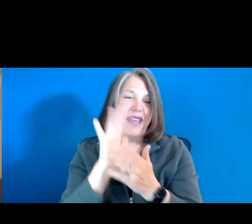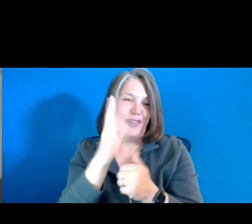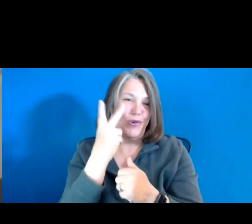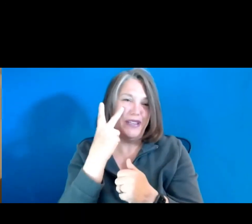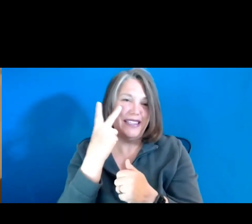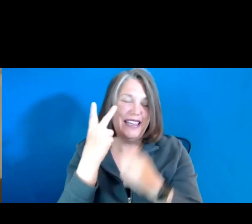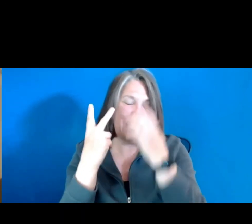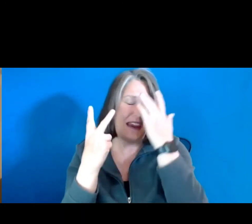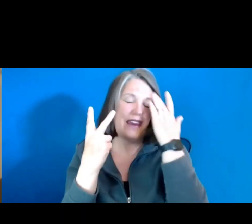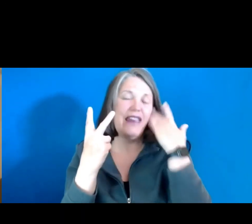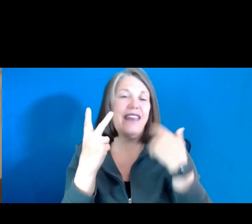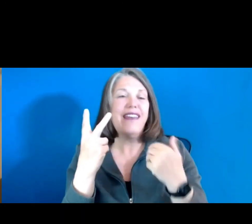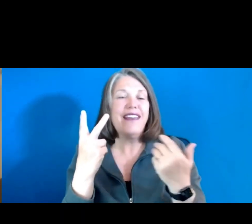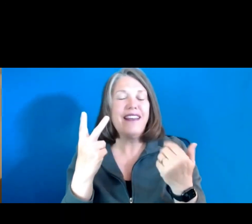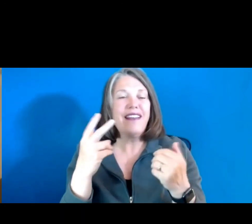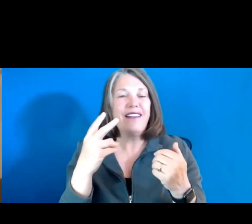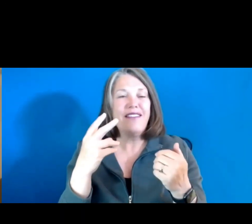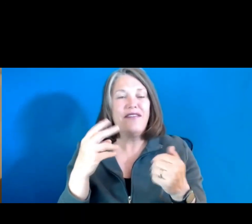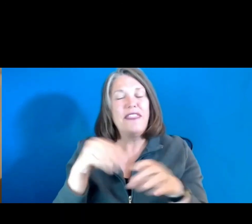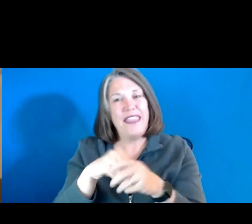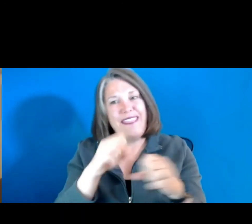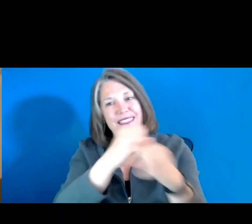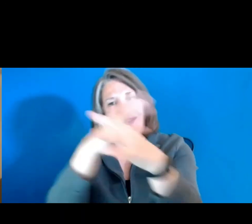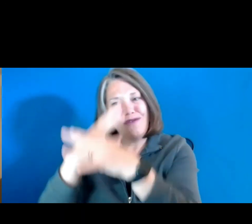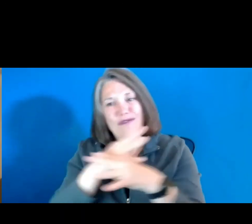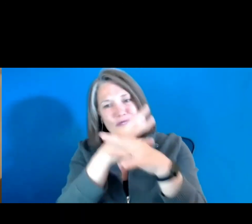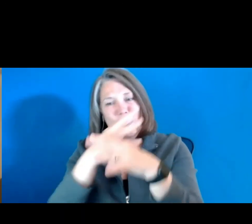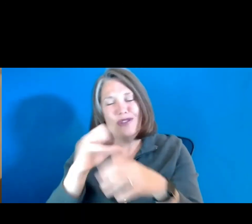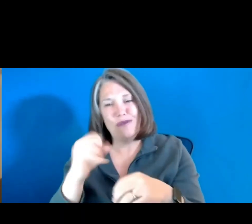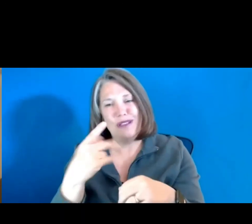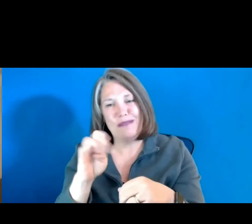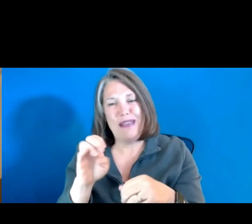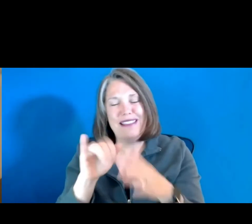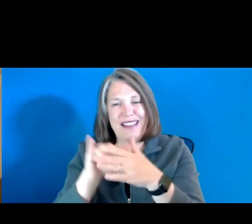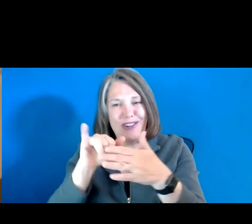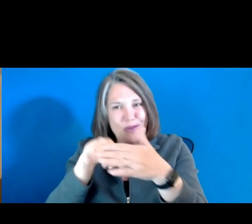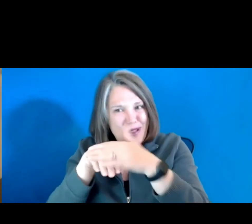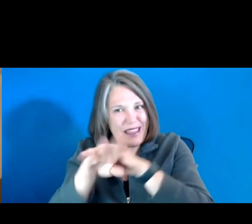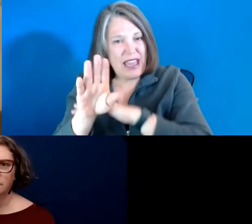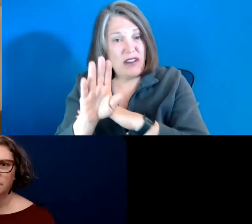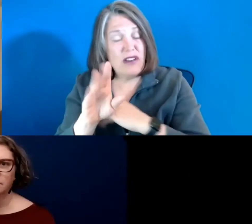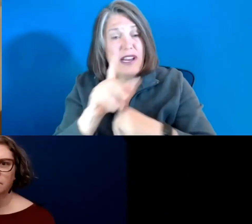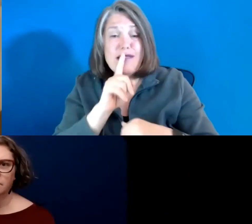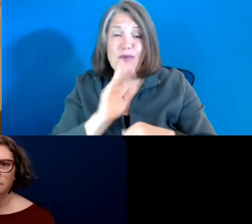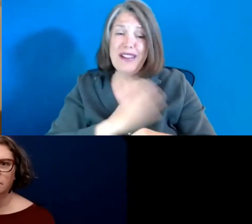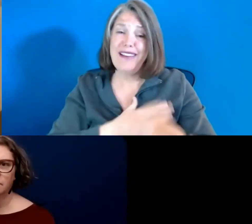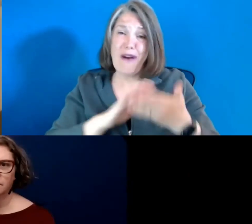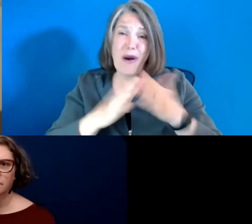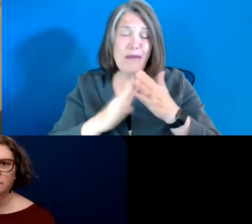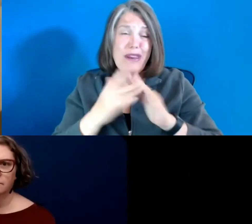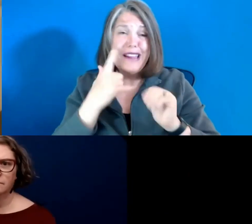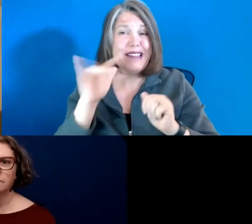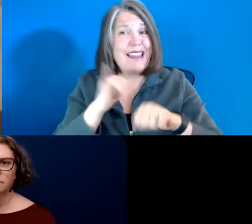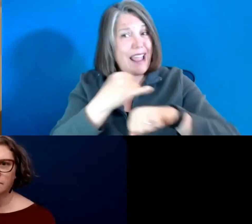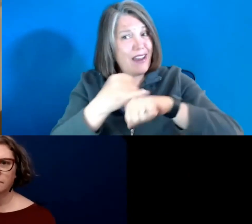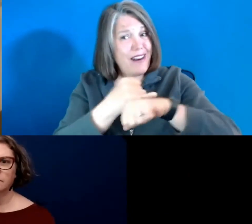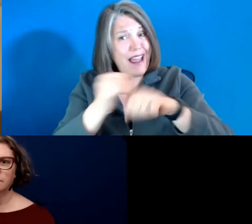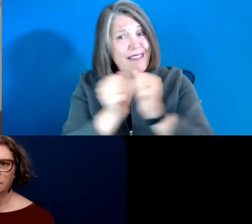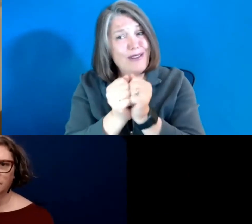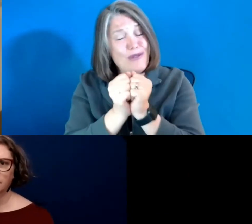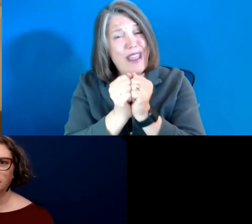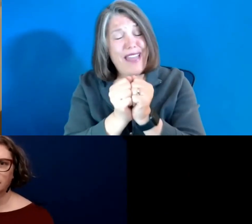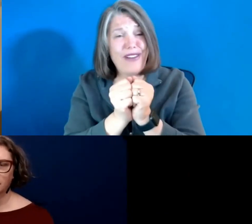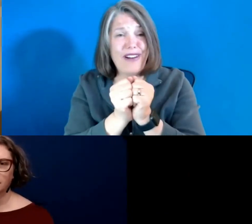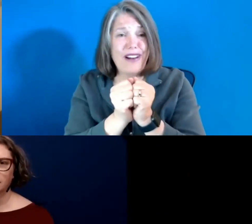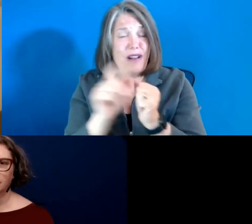the virtual space you're entering. So it really is our community. It's like being on an island together, or if